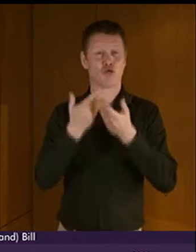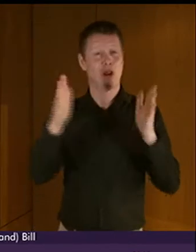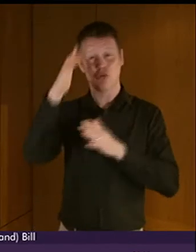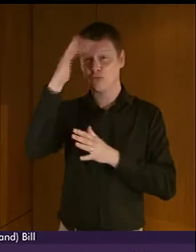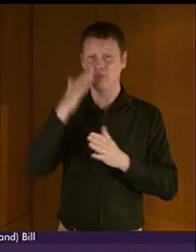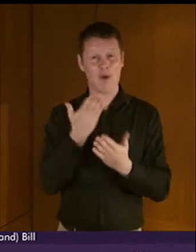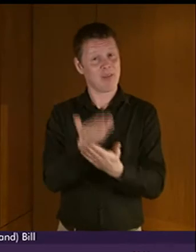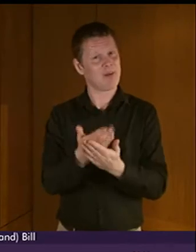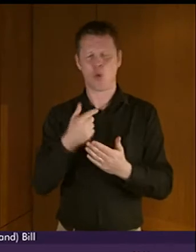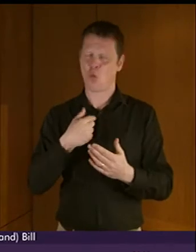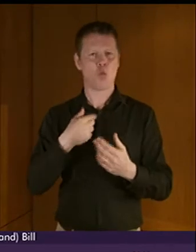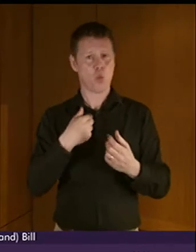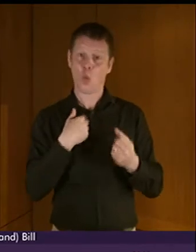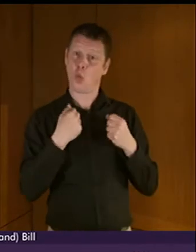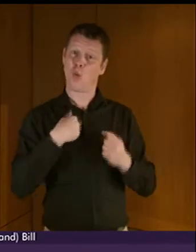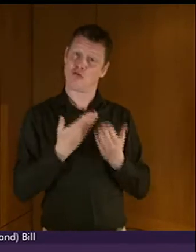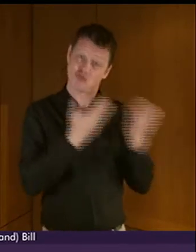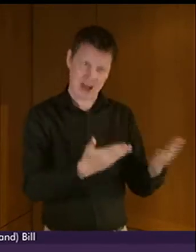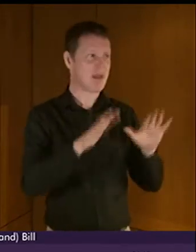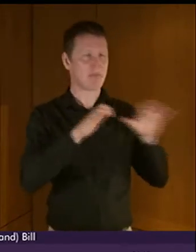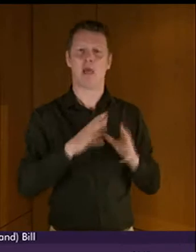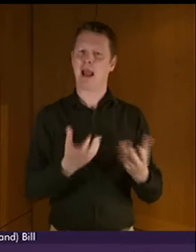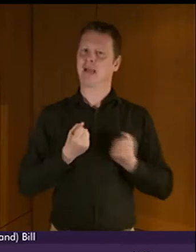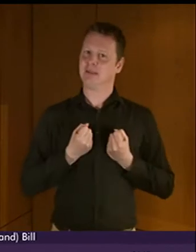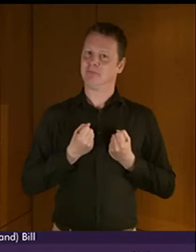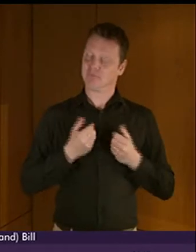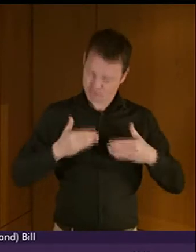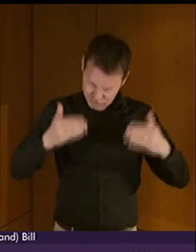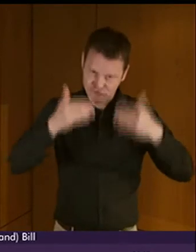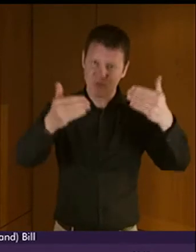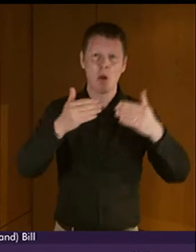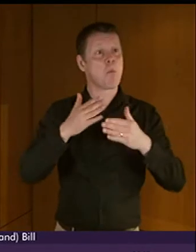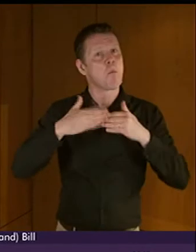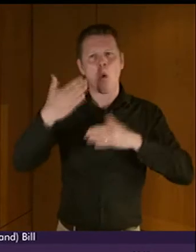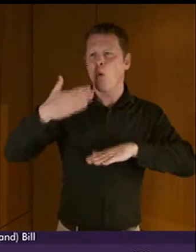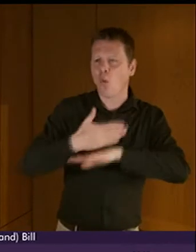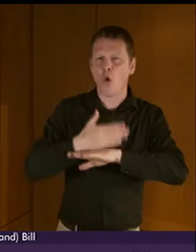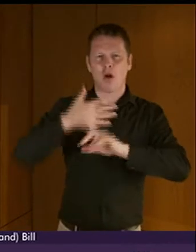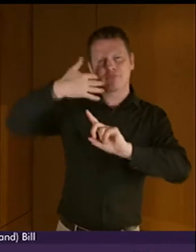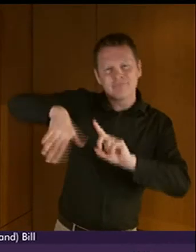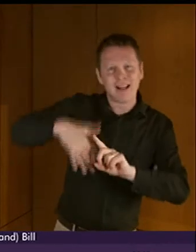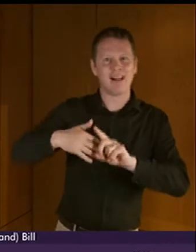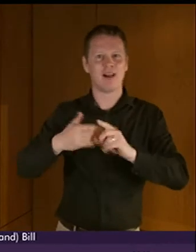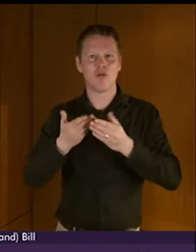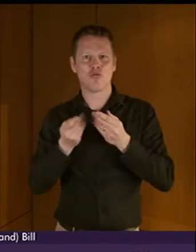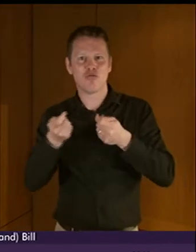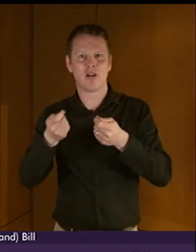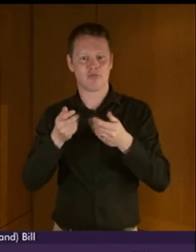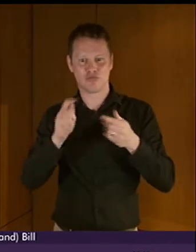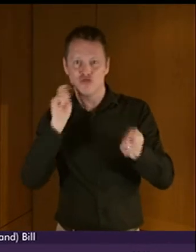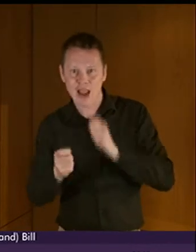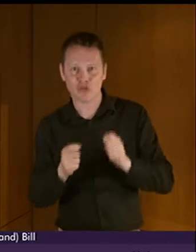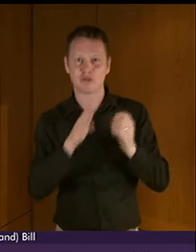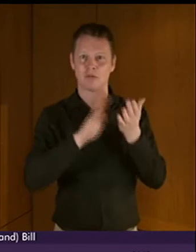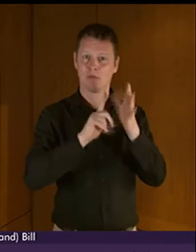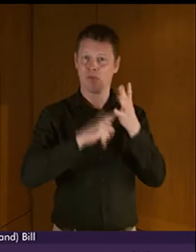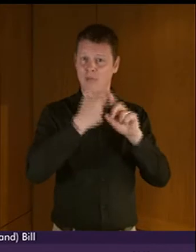recommends that the Parliament agrees to them. It is clear further work is going on behind the scenes to give effect to some of the proposed changes that Mark Griffin and I have highlighted,